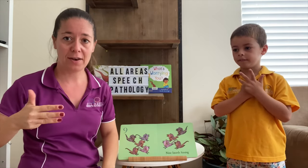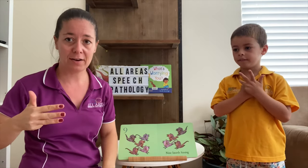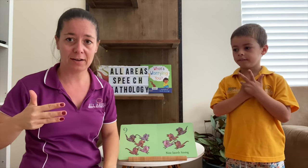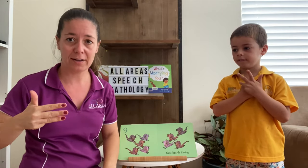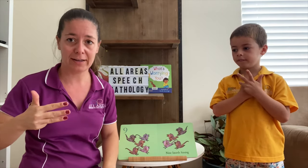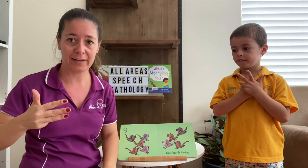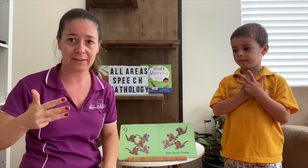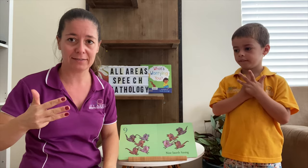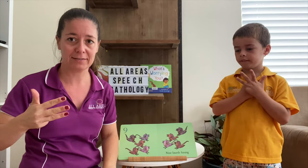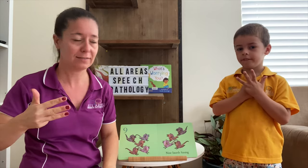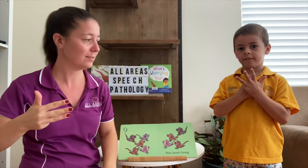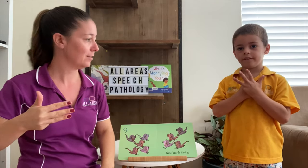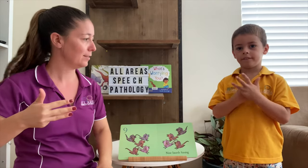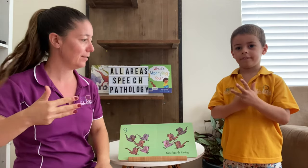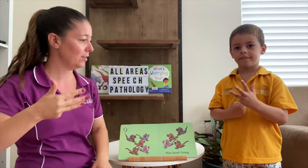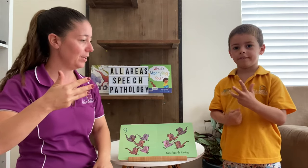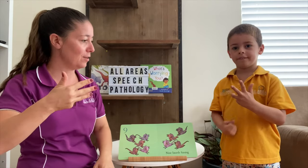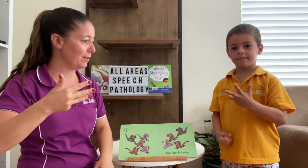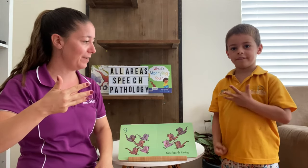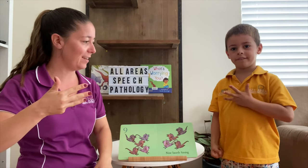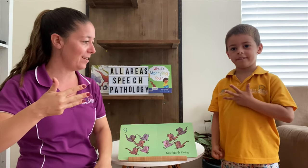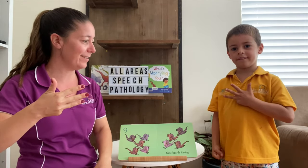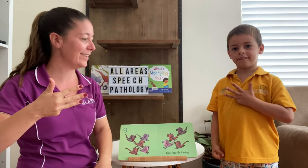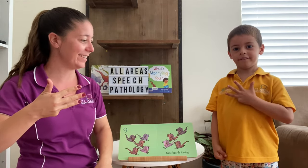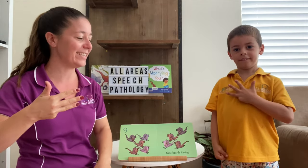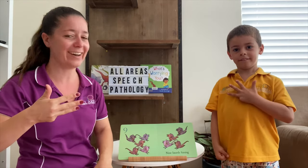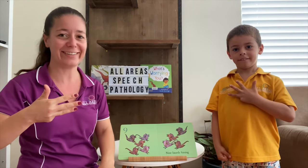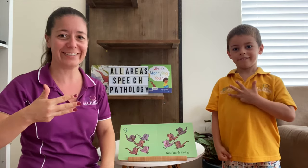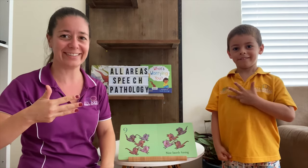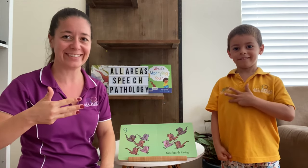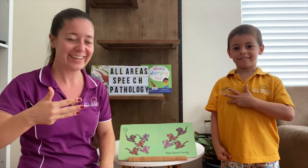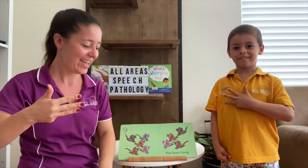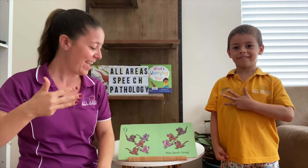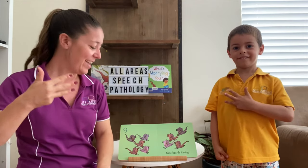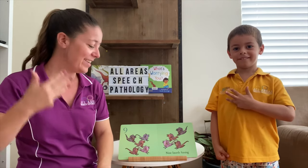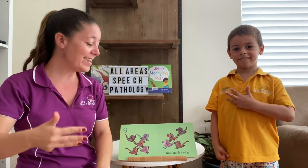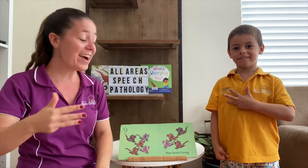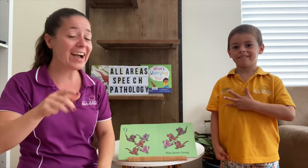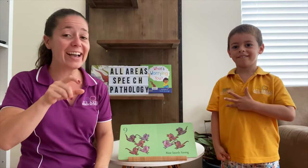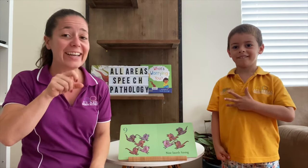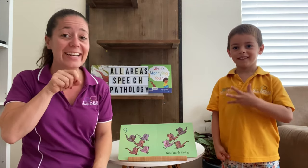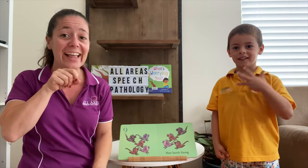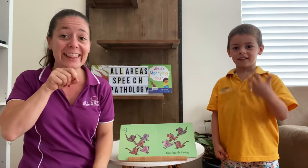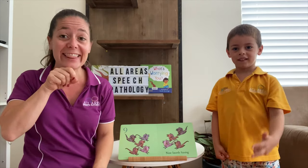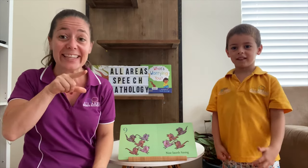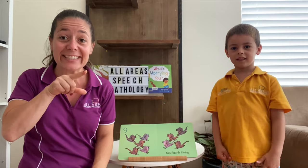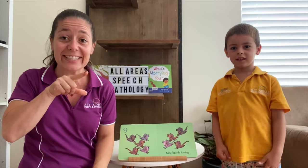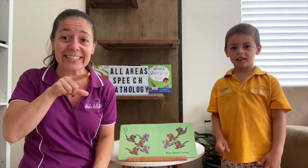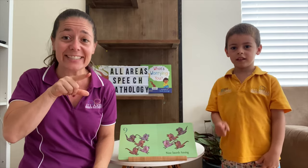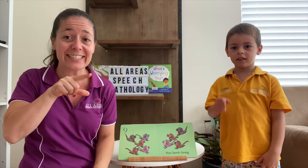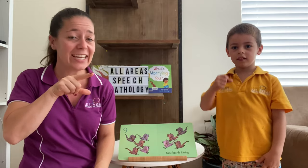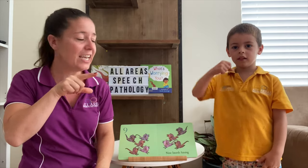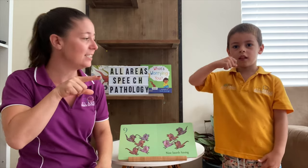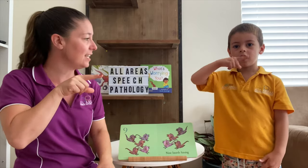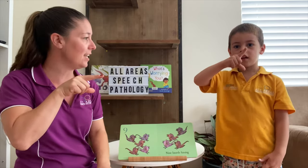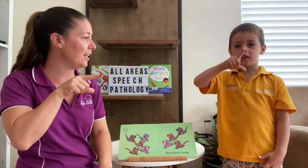Nine. Got your nine finger? It's hard, isn't it? Nine lizards hissing.